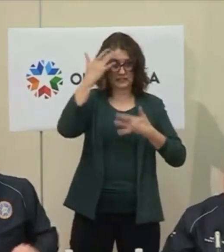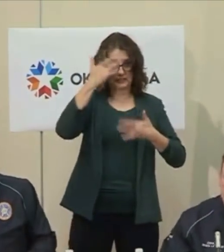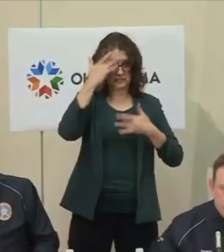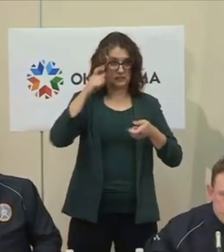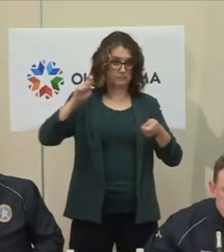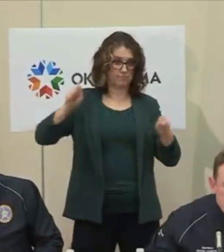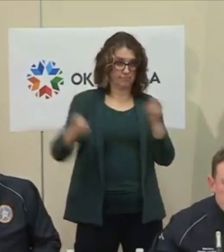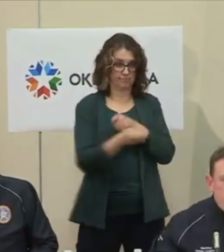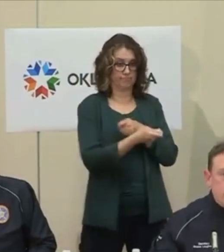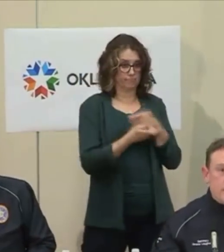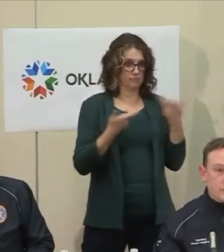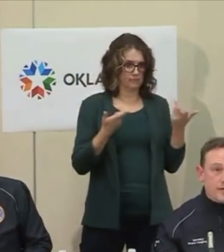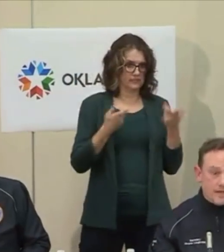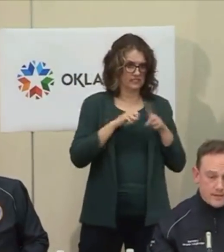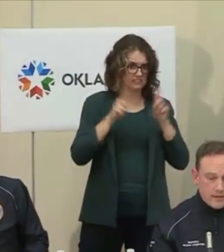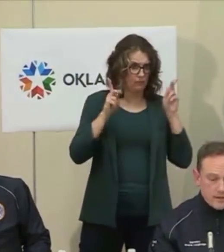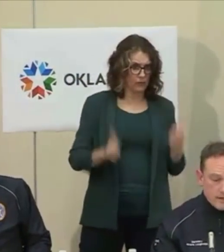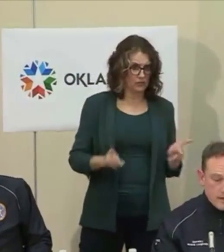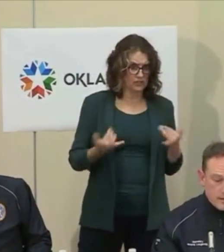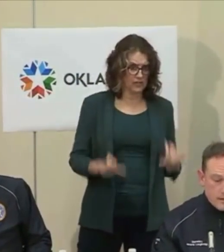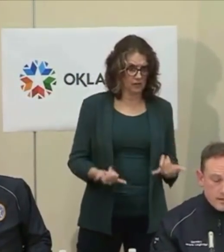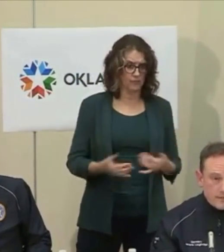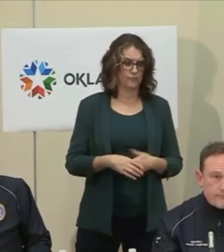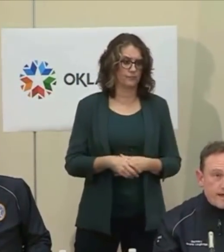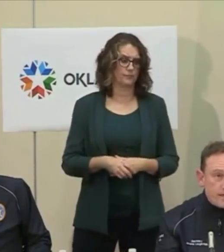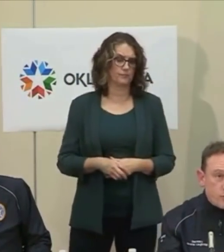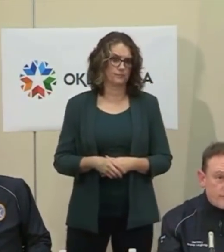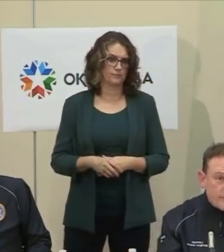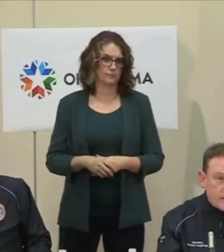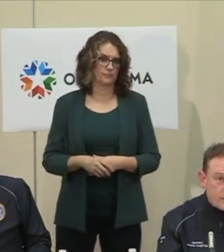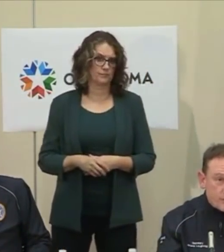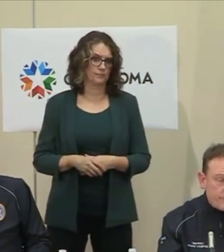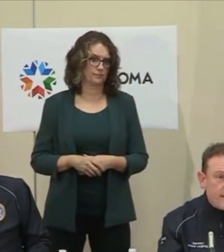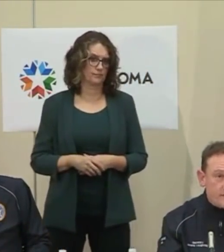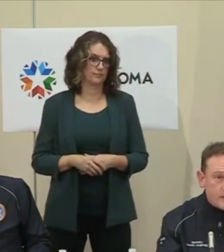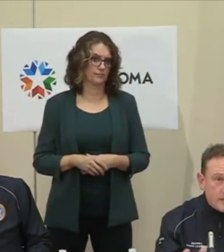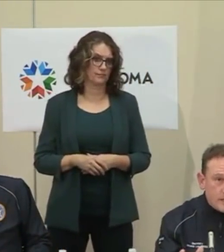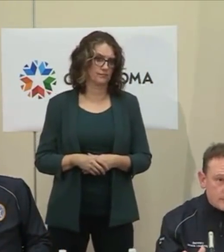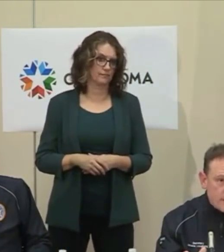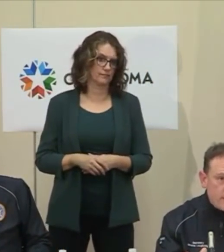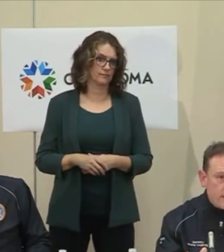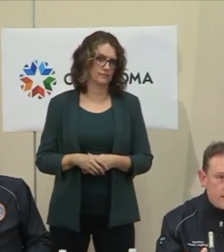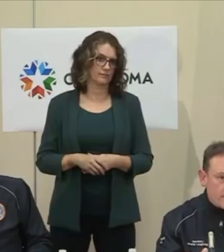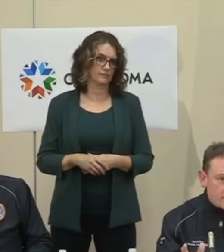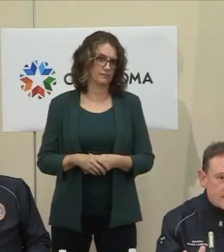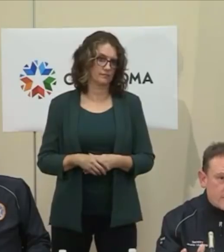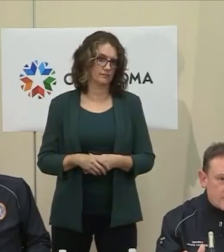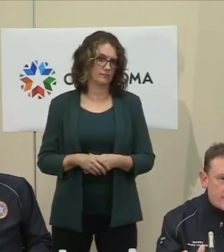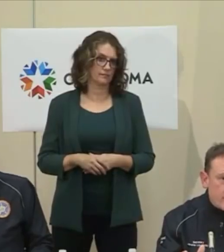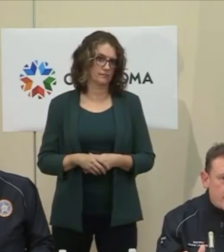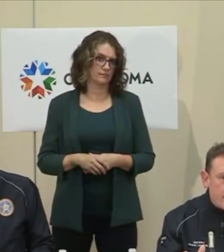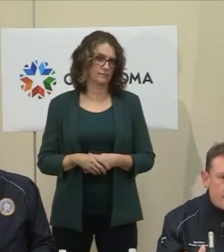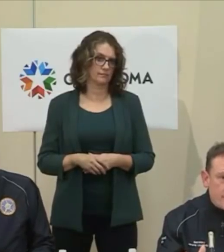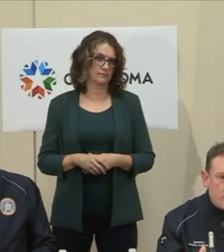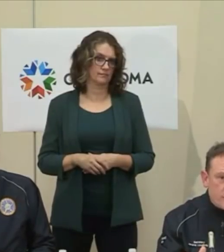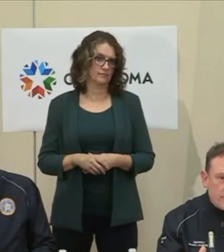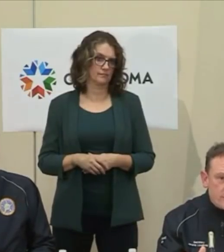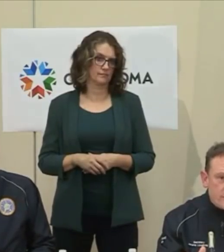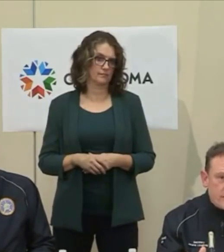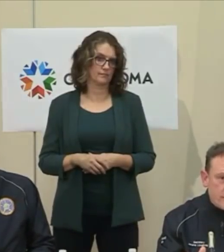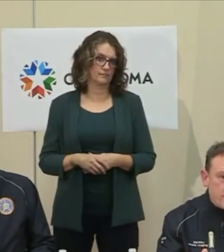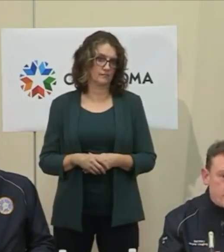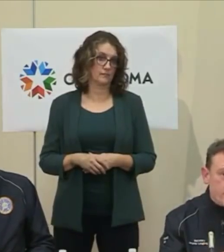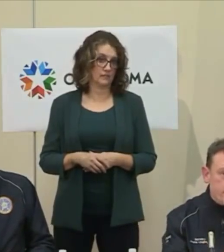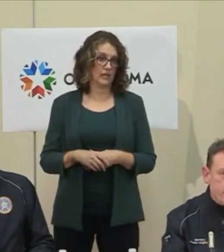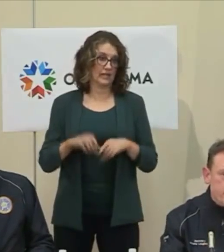Sure. Happy to. Yes, we had. In fact, what we've done is we have flexed up the State Department of Health. We're